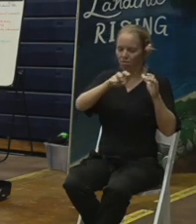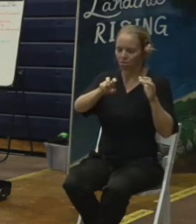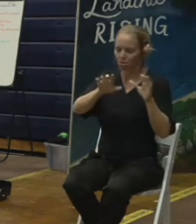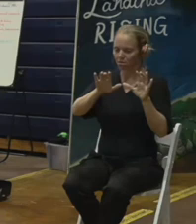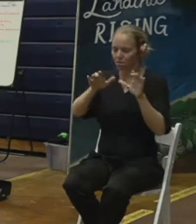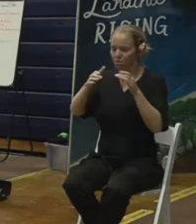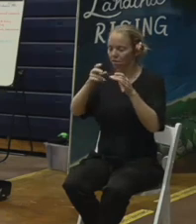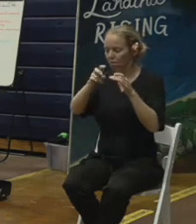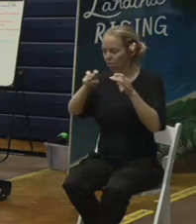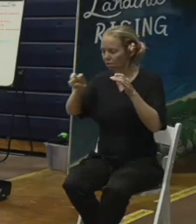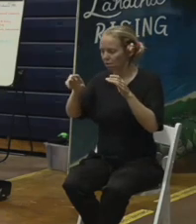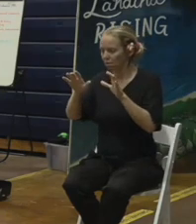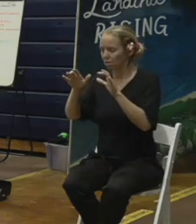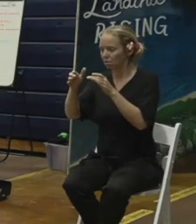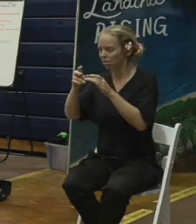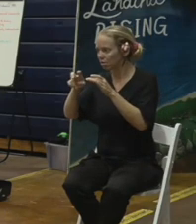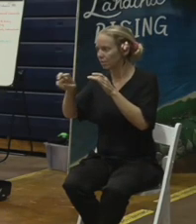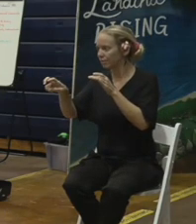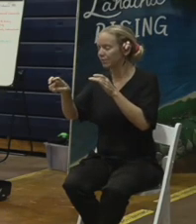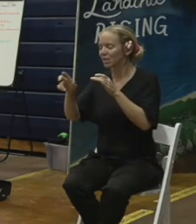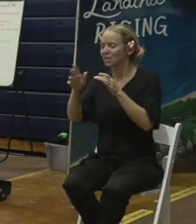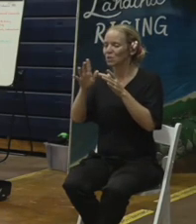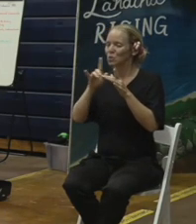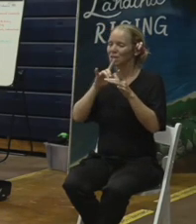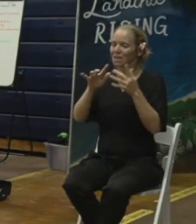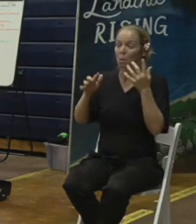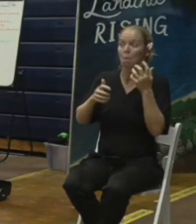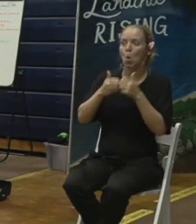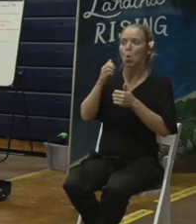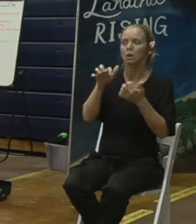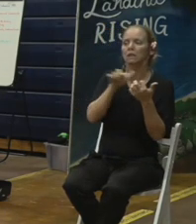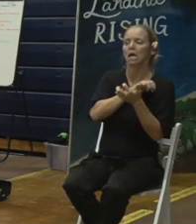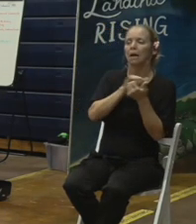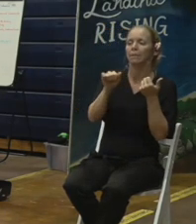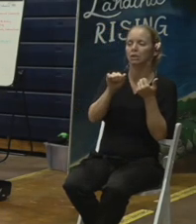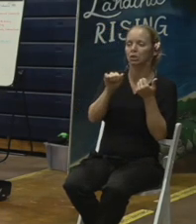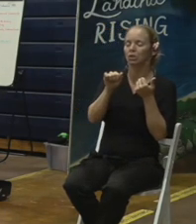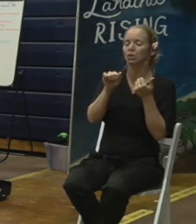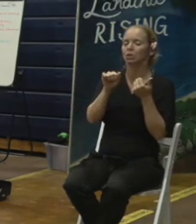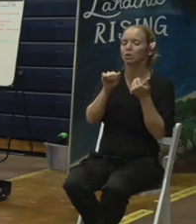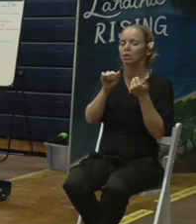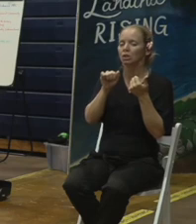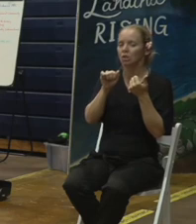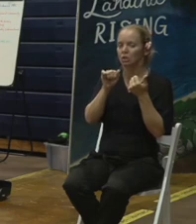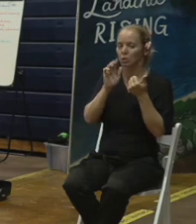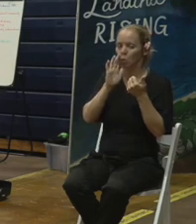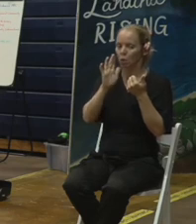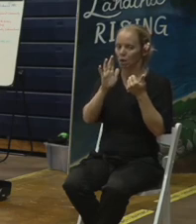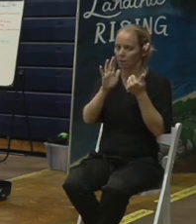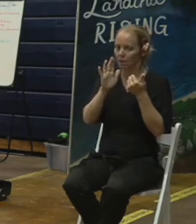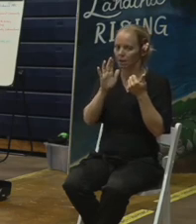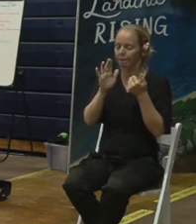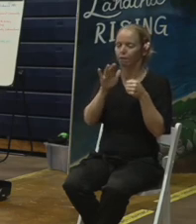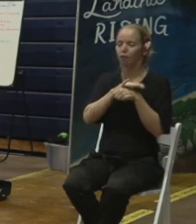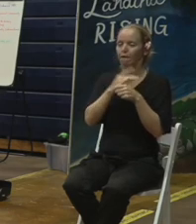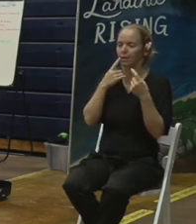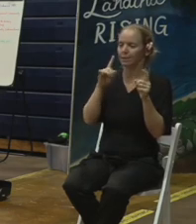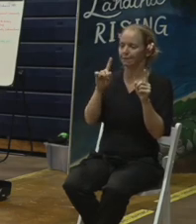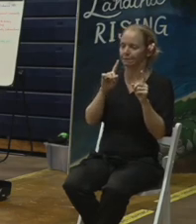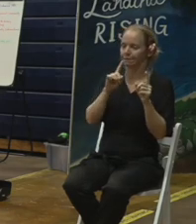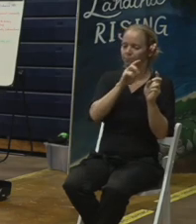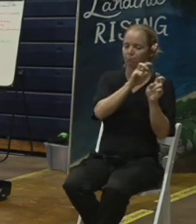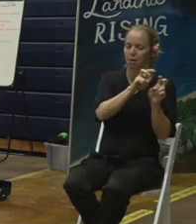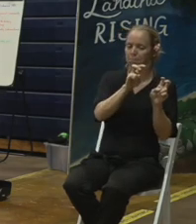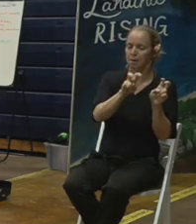property and that will be the most efficient way as opposed to having to fully pull up their operations and move somewhere across town